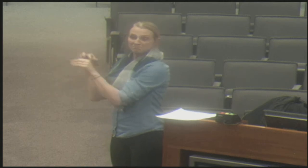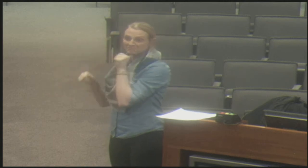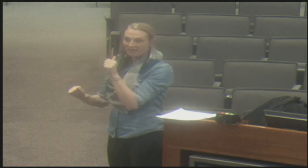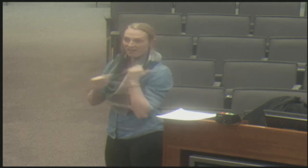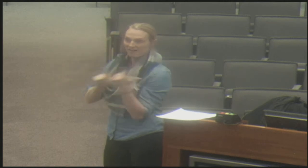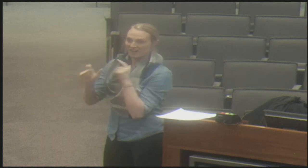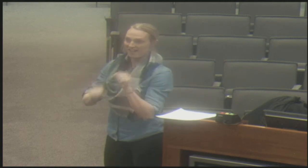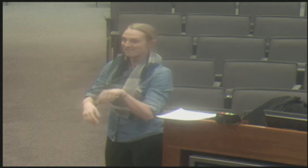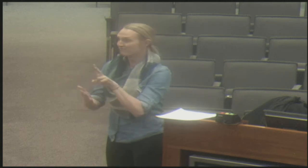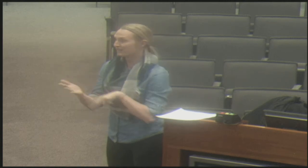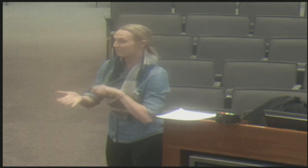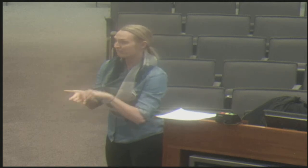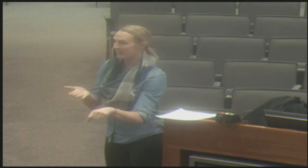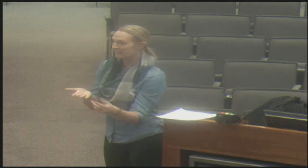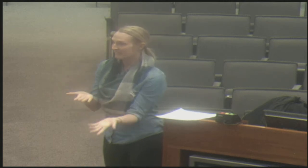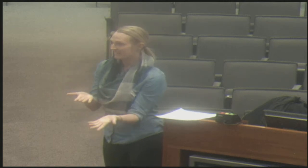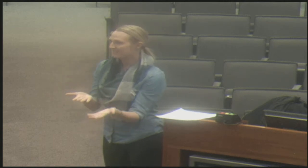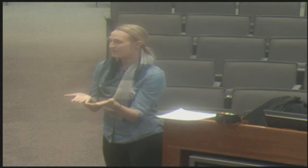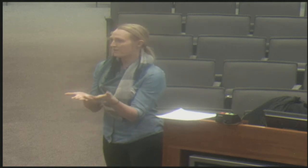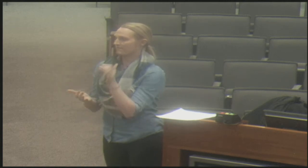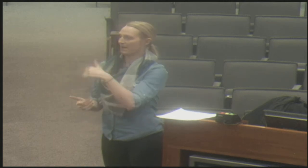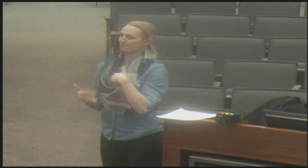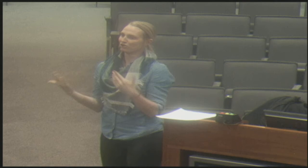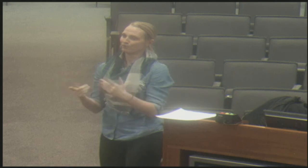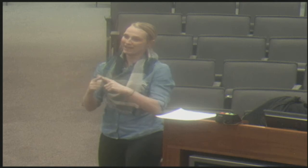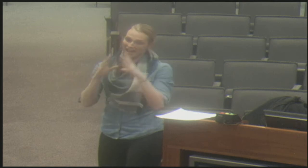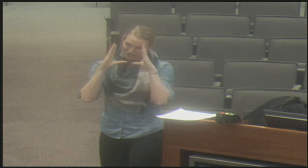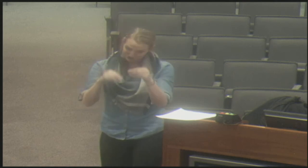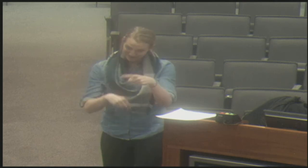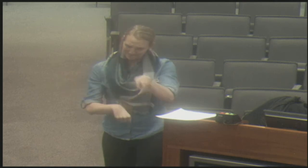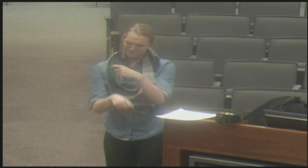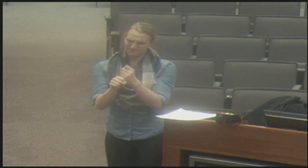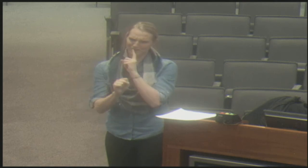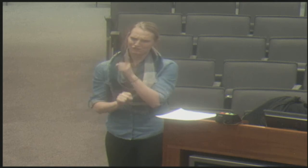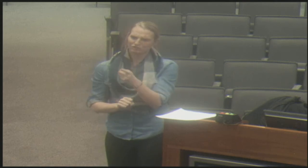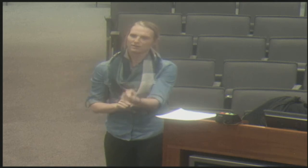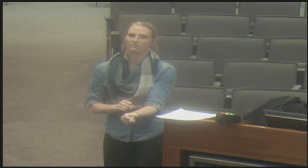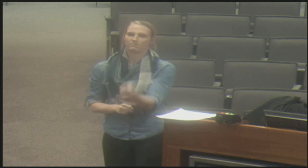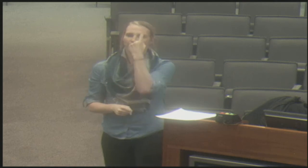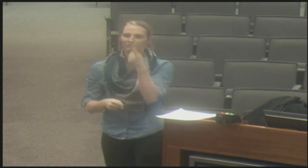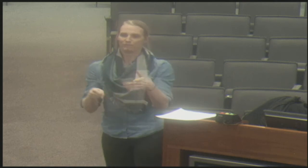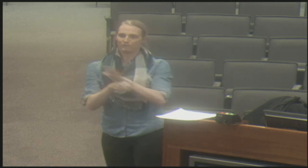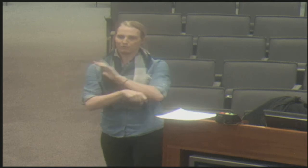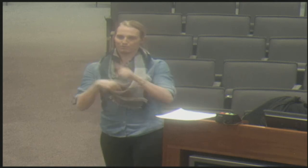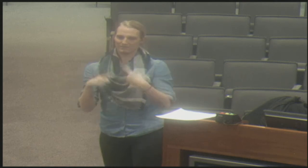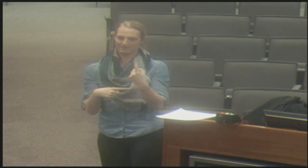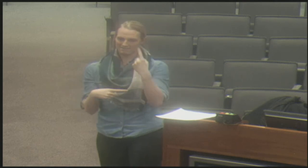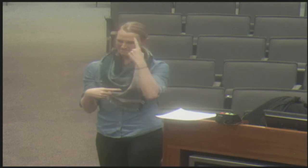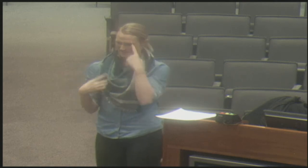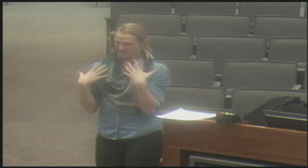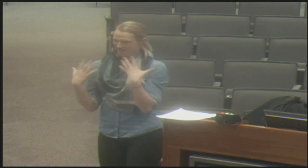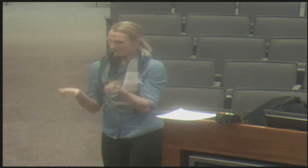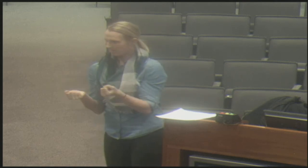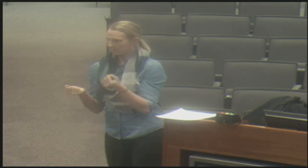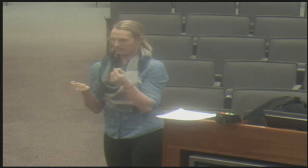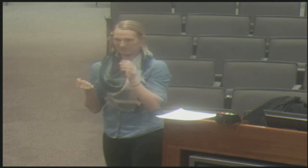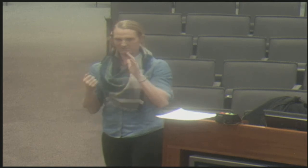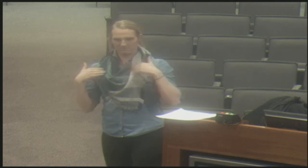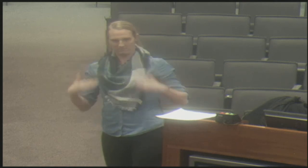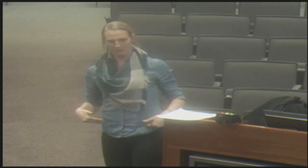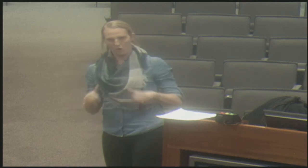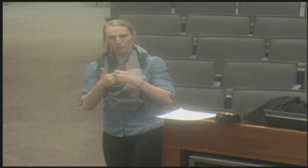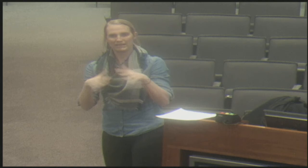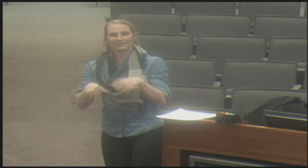might be some barriers out there that you got to kind of think through before you encounter those situations.